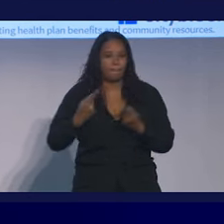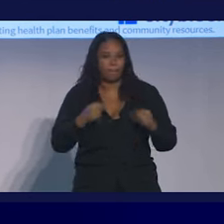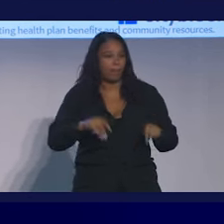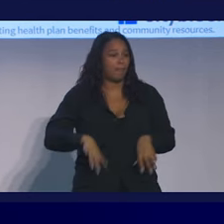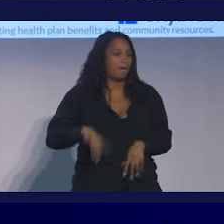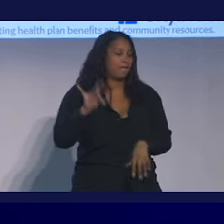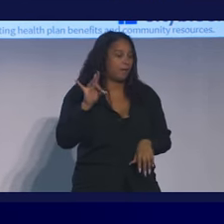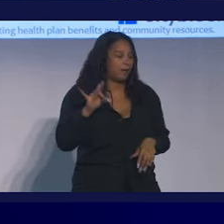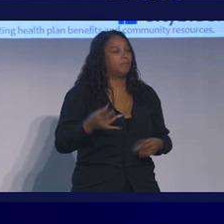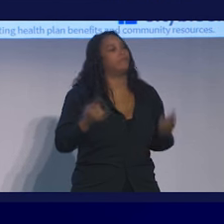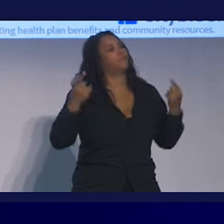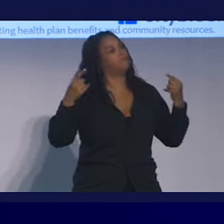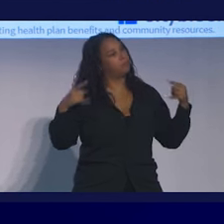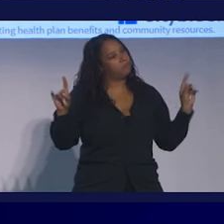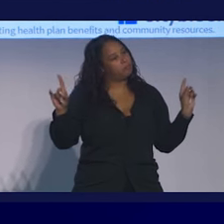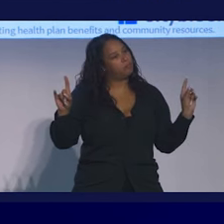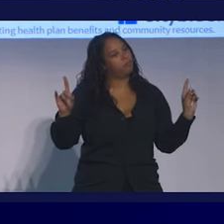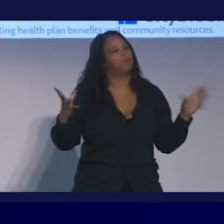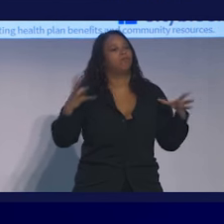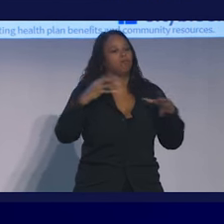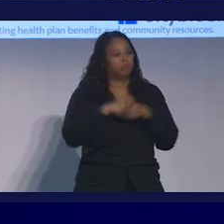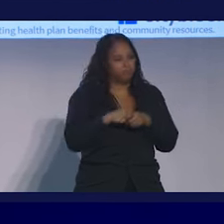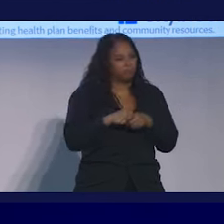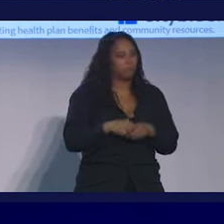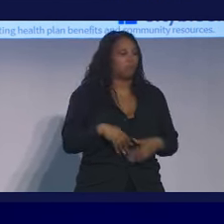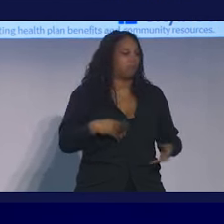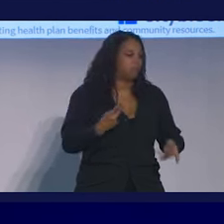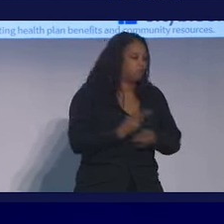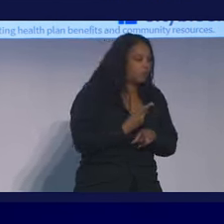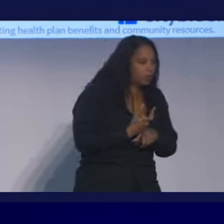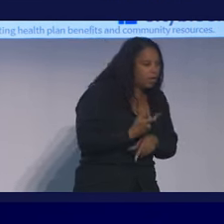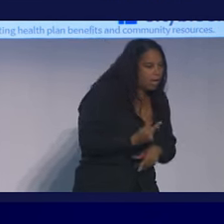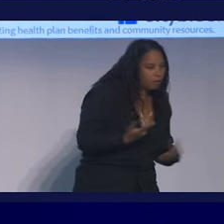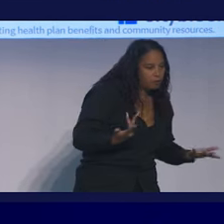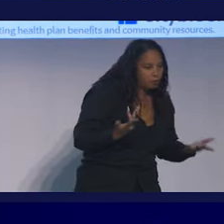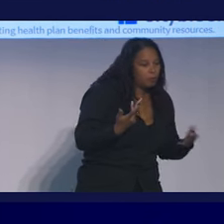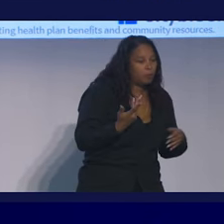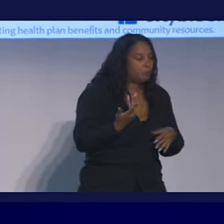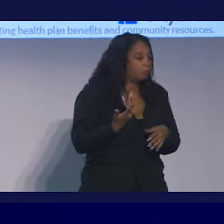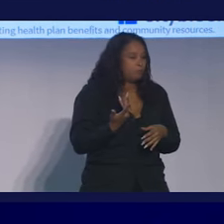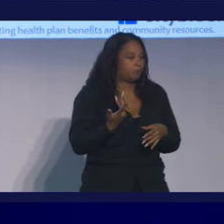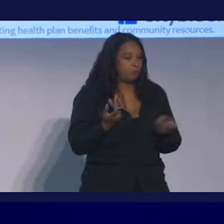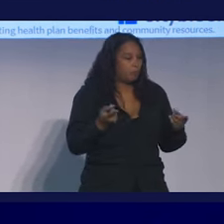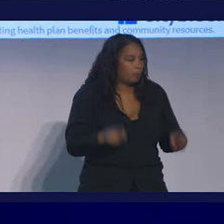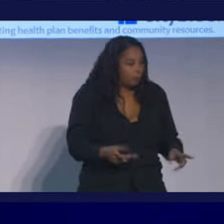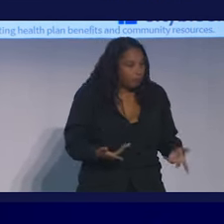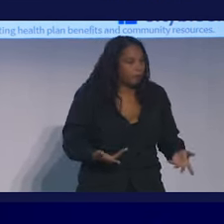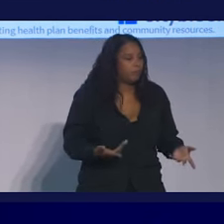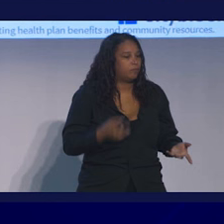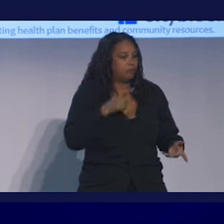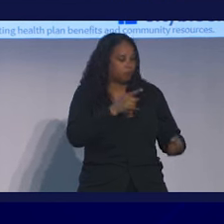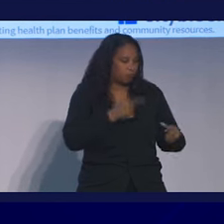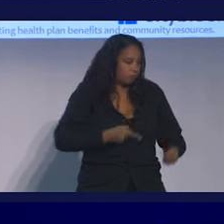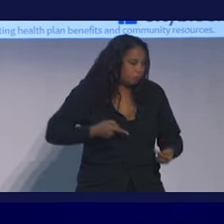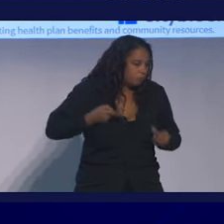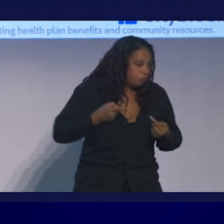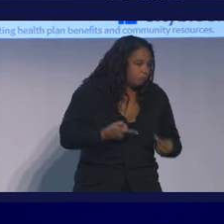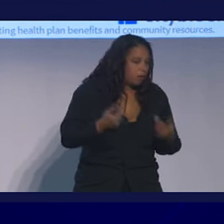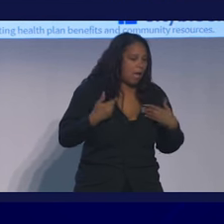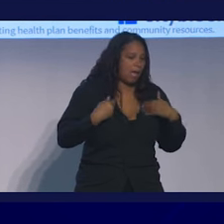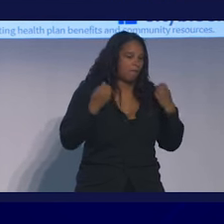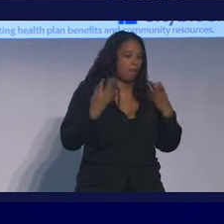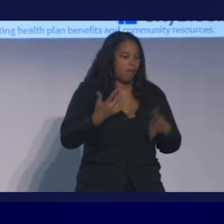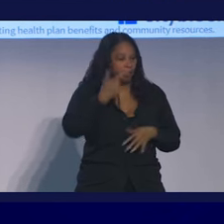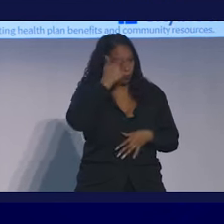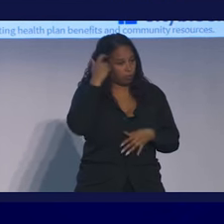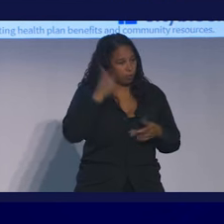and finally engaged with her and figured out what was going on. And what was going on? She was struggling. She'd had a lot of trauma in